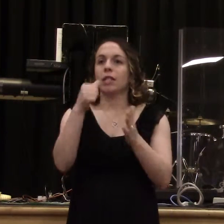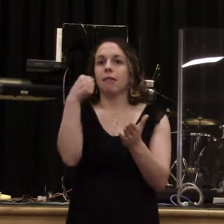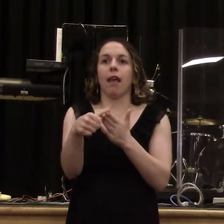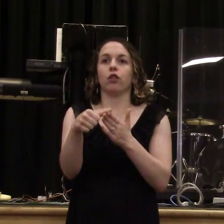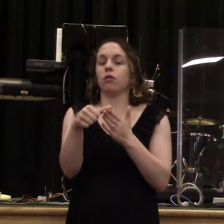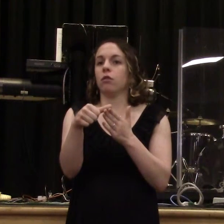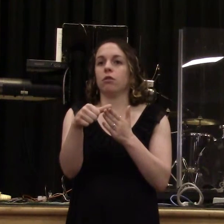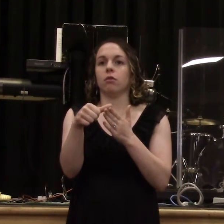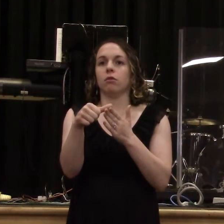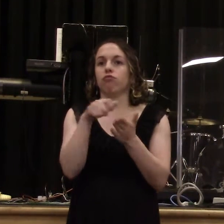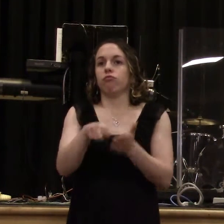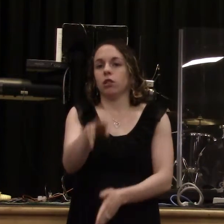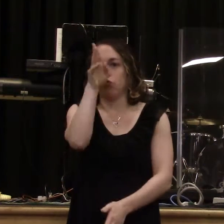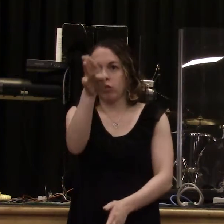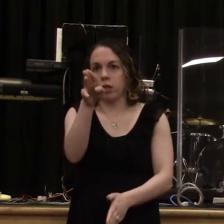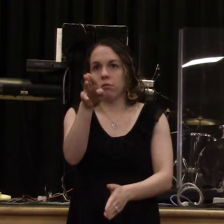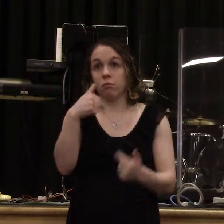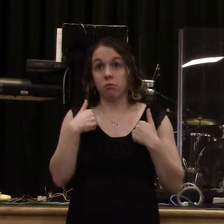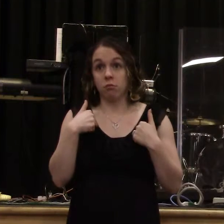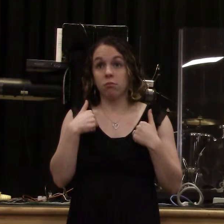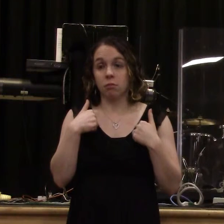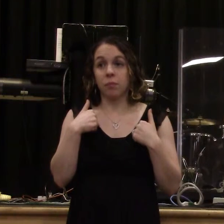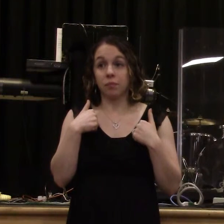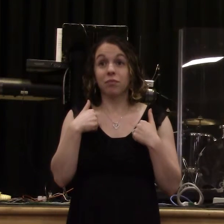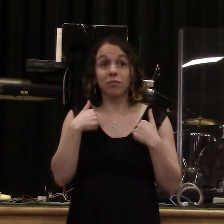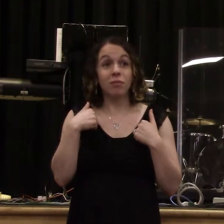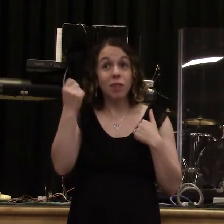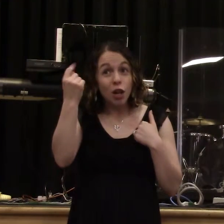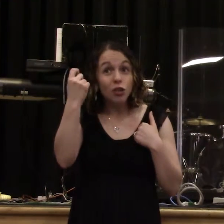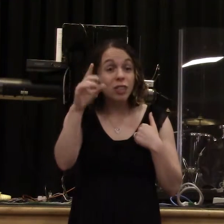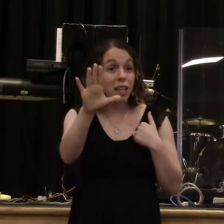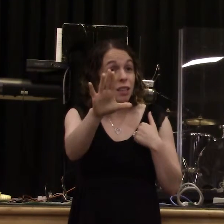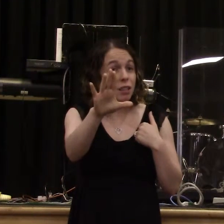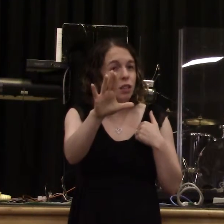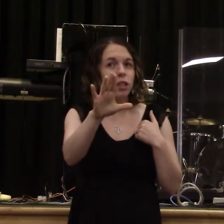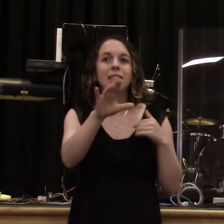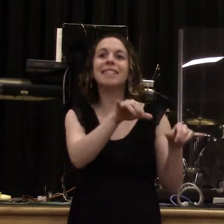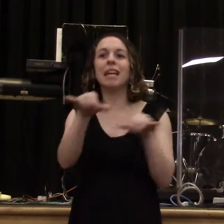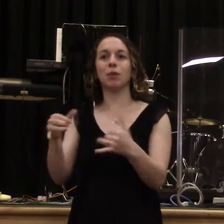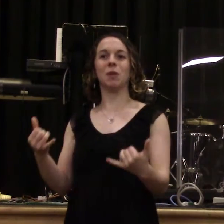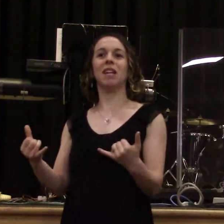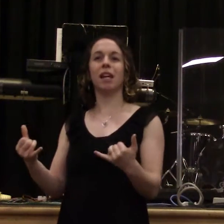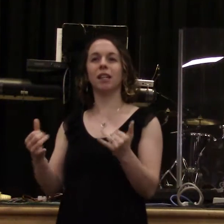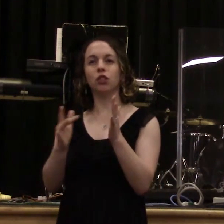question to you is, do you know that Jesus is looking at you with piercing, knowing eyes?